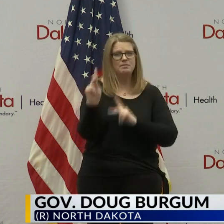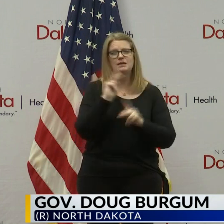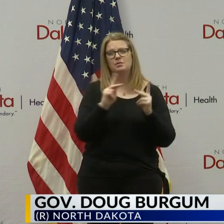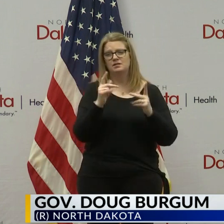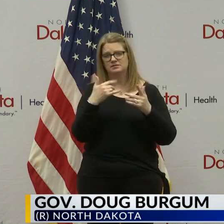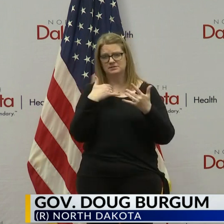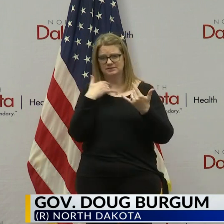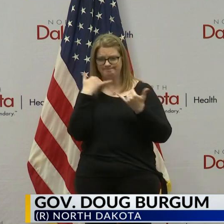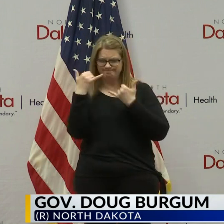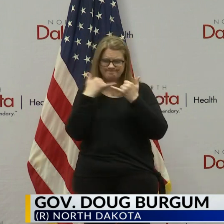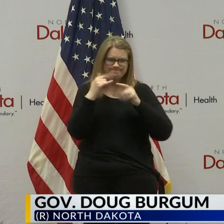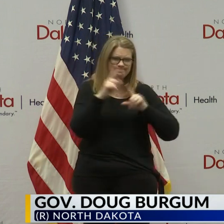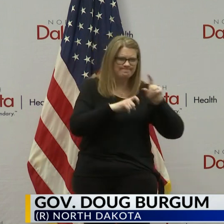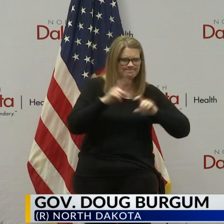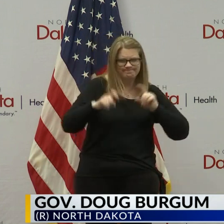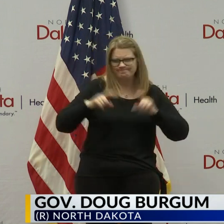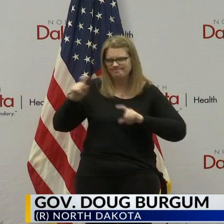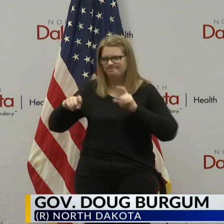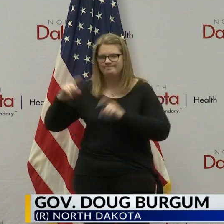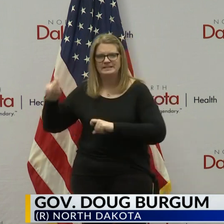until such time that there's a vaccine.